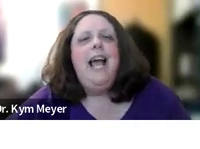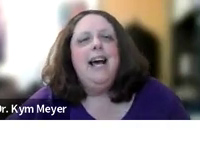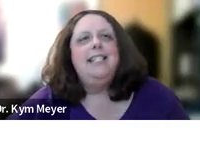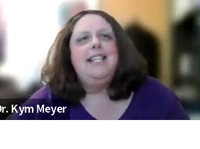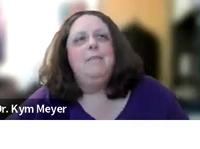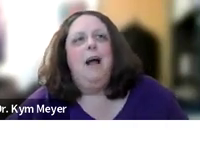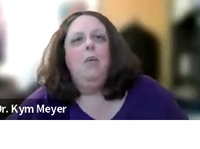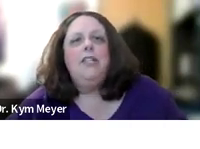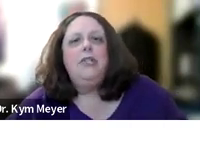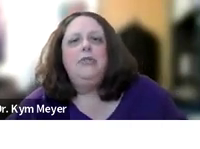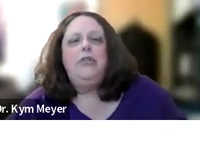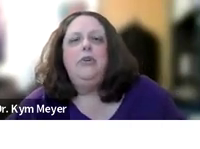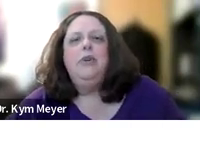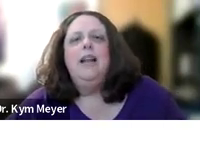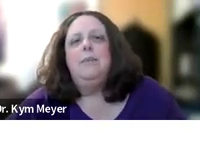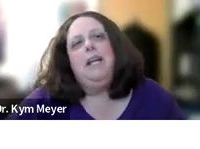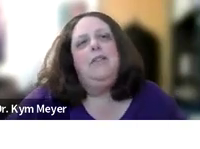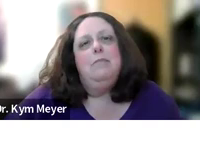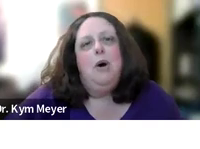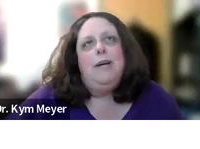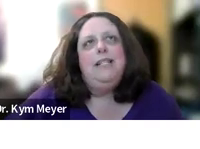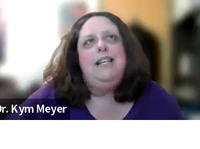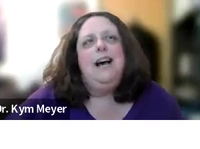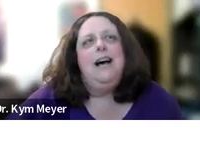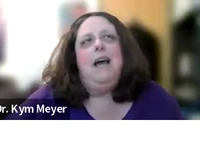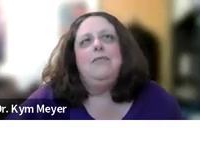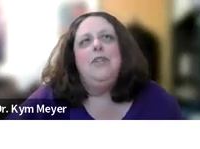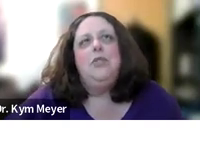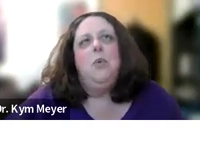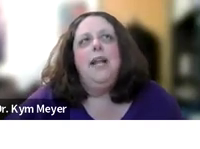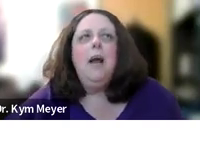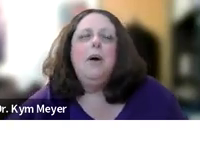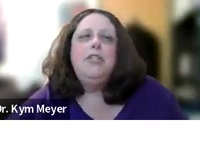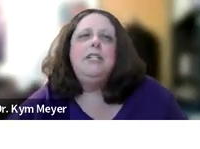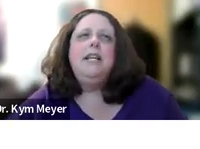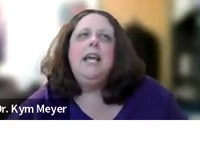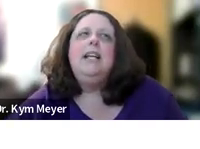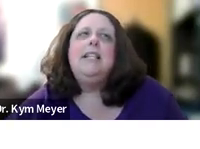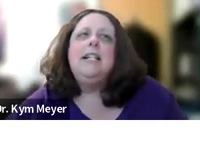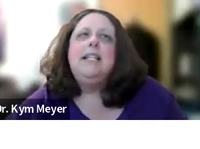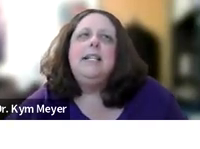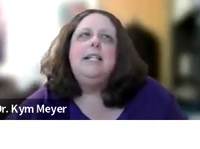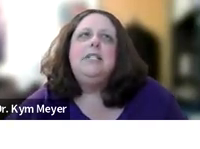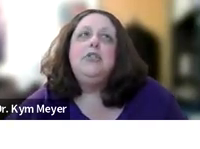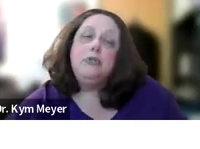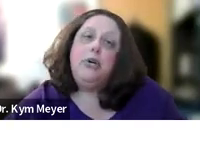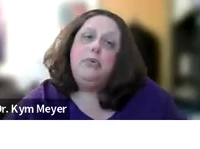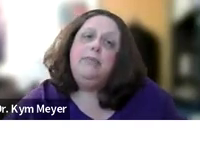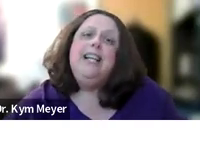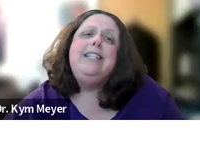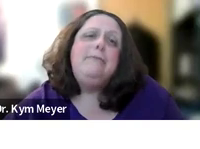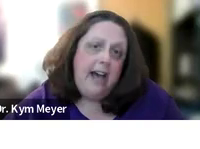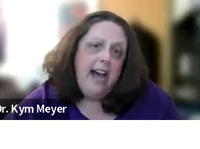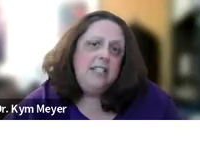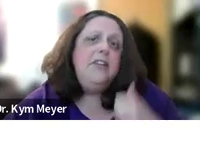and, um, I want you to kind of, I'm going to give you a moment, um, after each one. And I want you to think, is that sentence true?